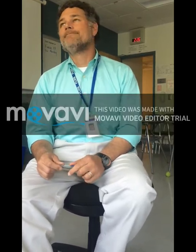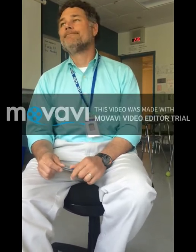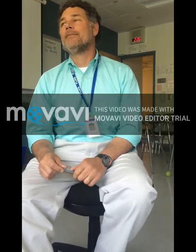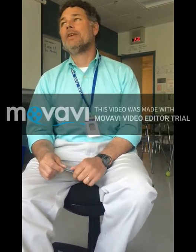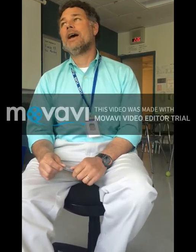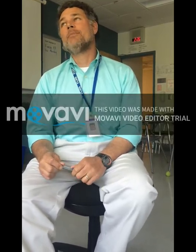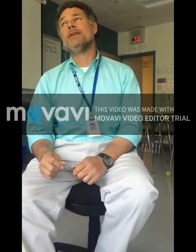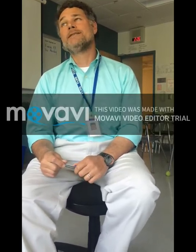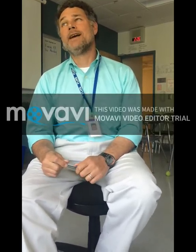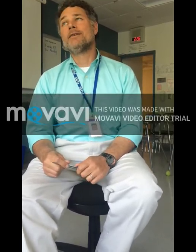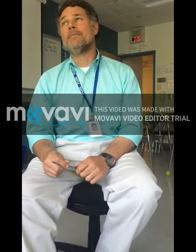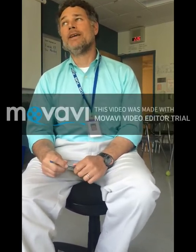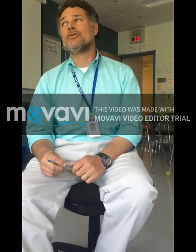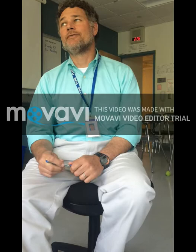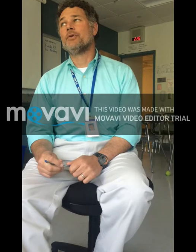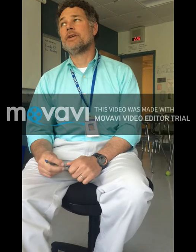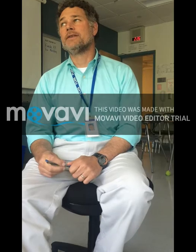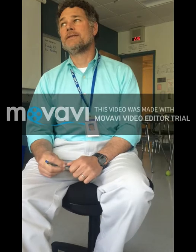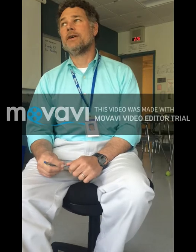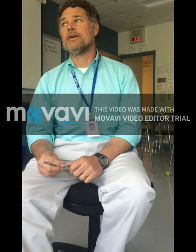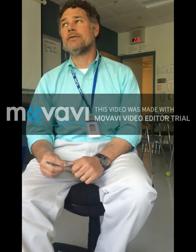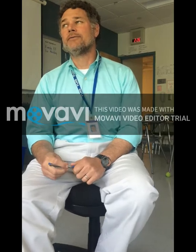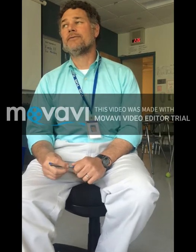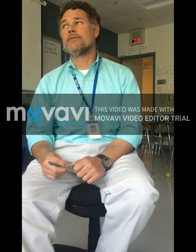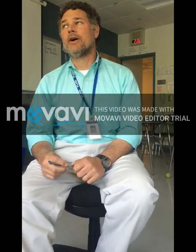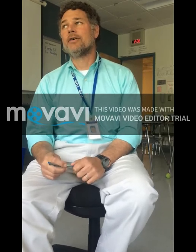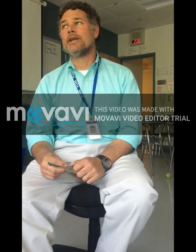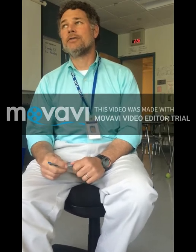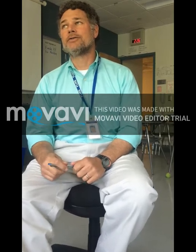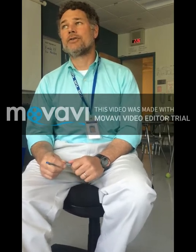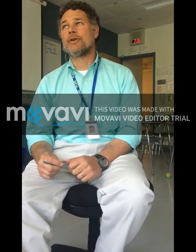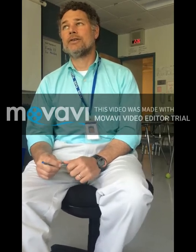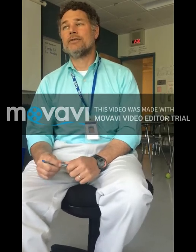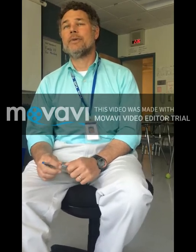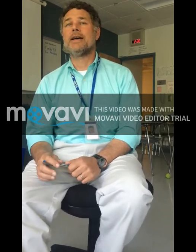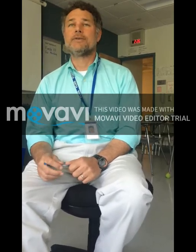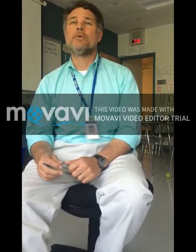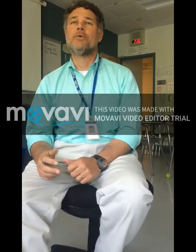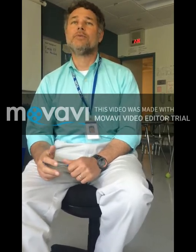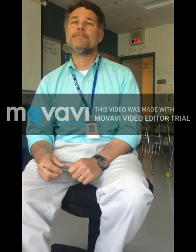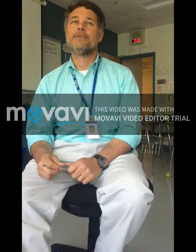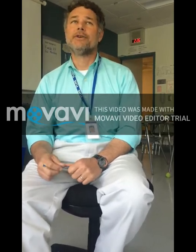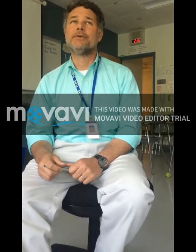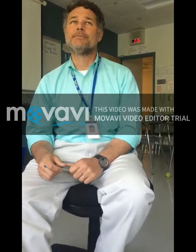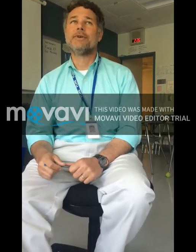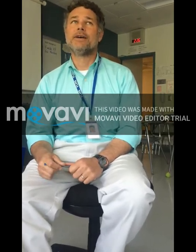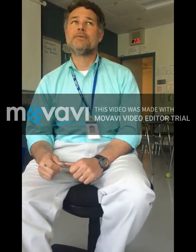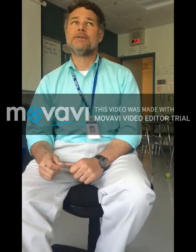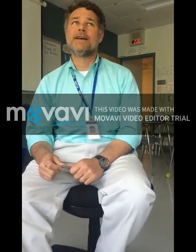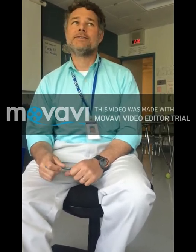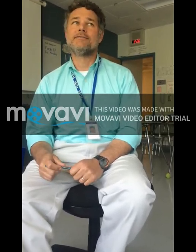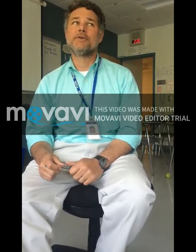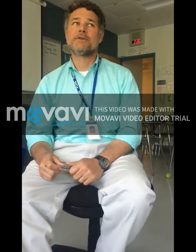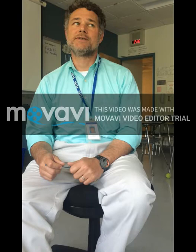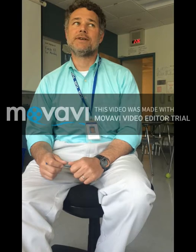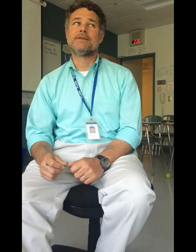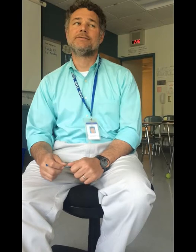Yeah, I mean, it's not a major focus of our English curriculum as a whole. We tend to focus on